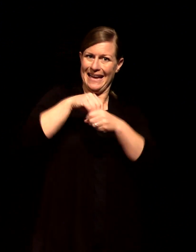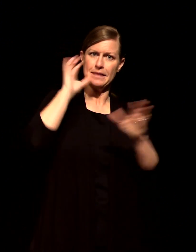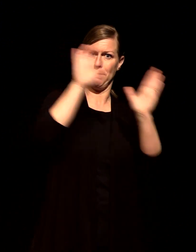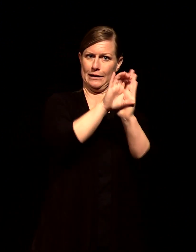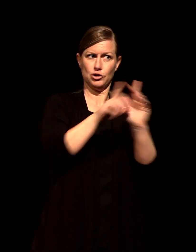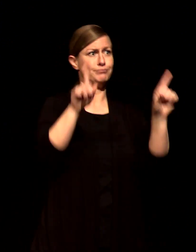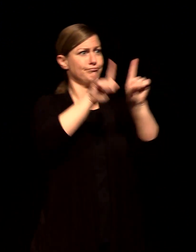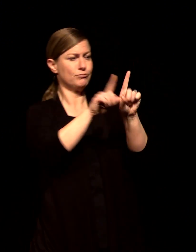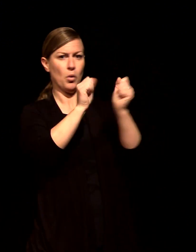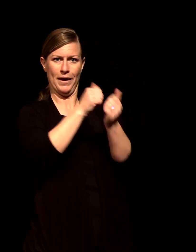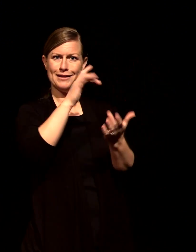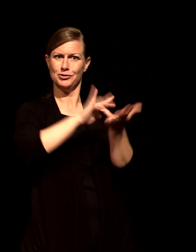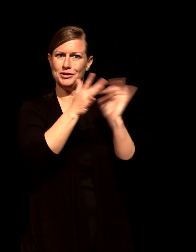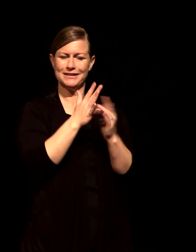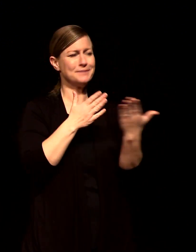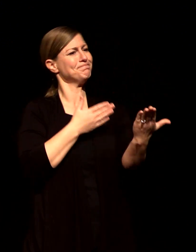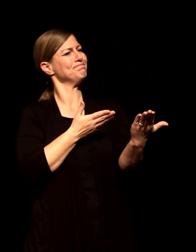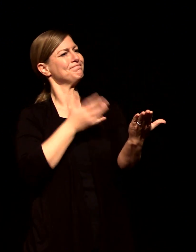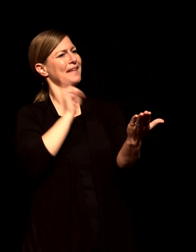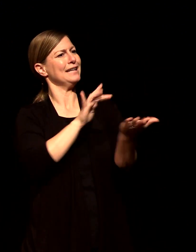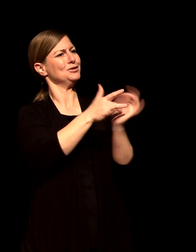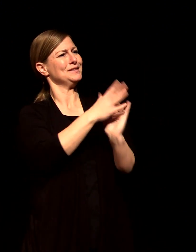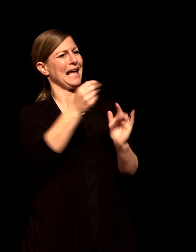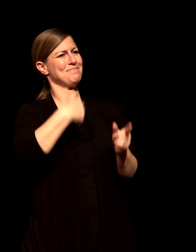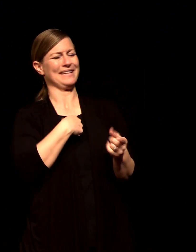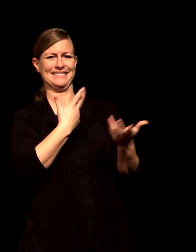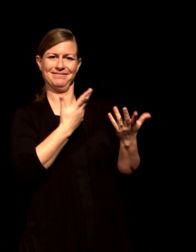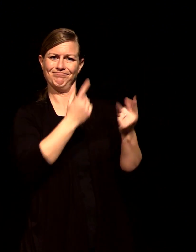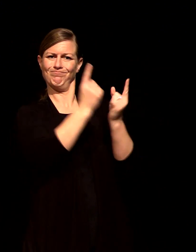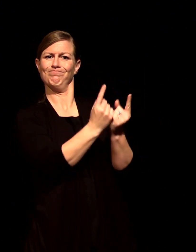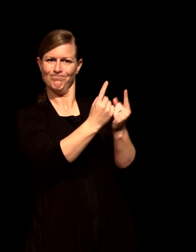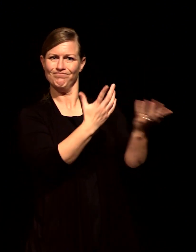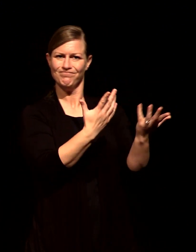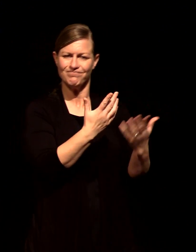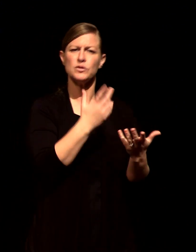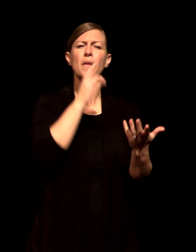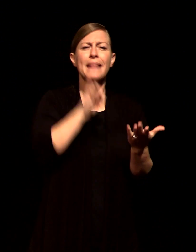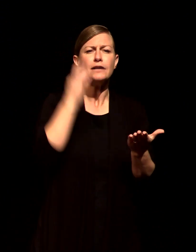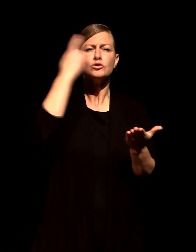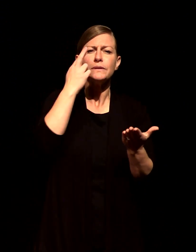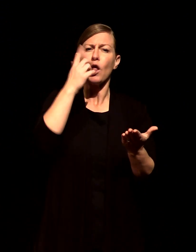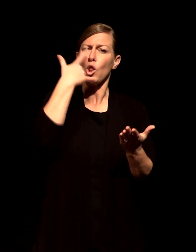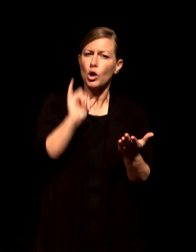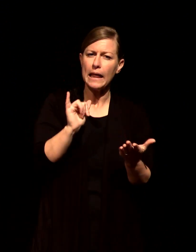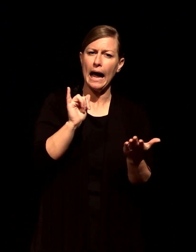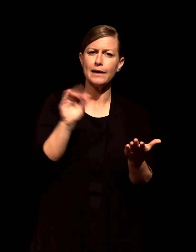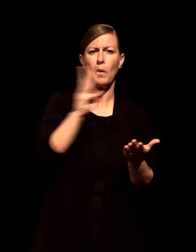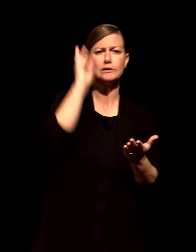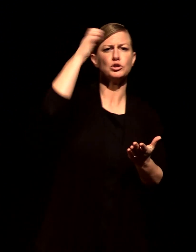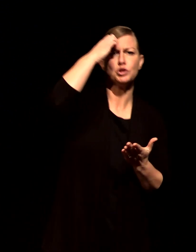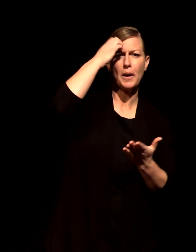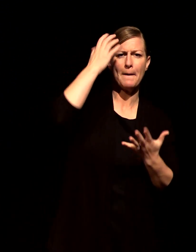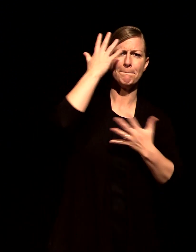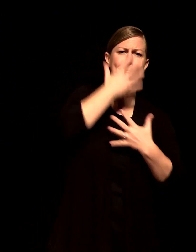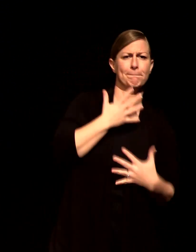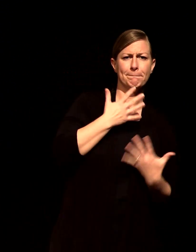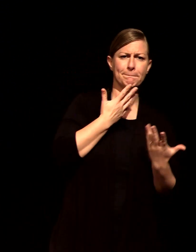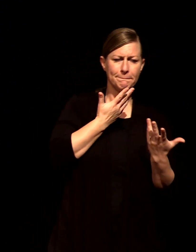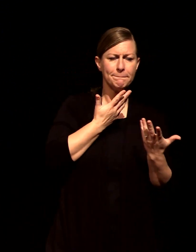sash I'm not sure where that came from but that's kind of what we notice when we kind of image Jesus that he feels a little bit more western but I want you to go